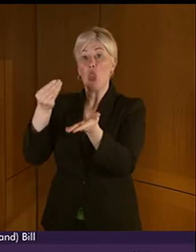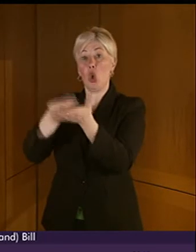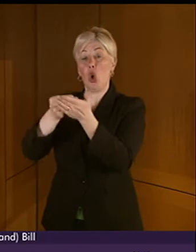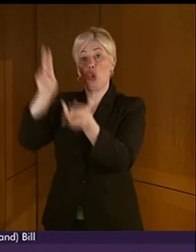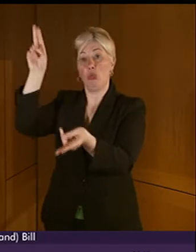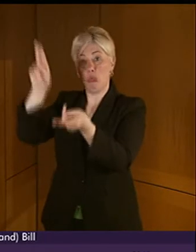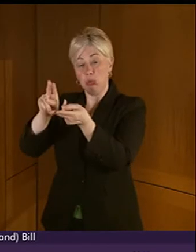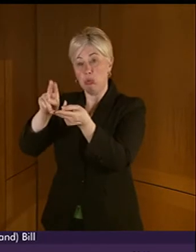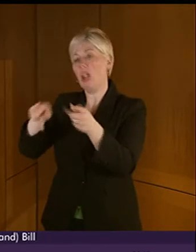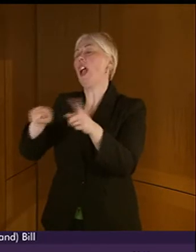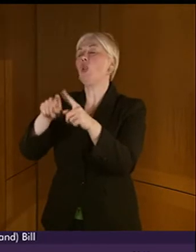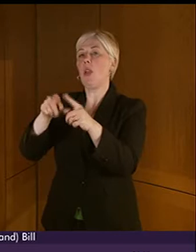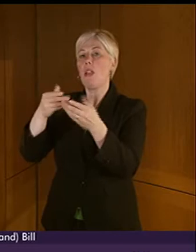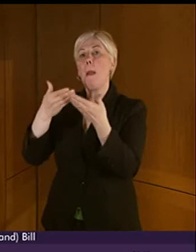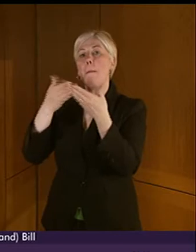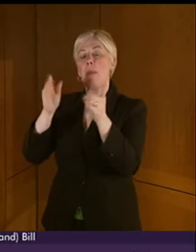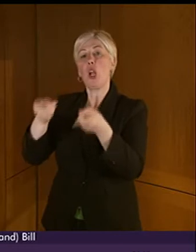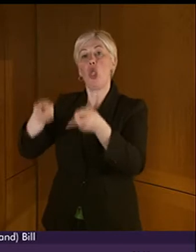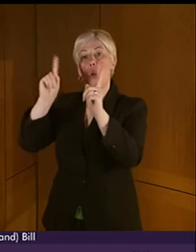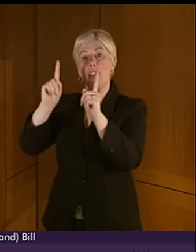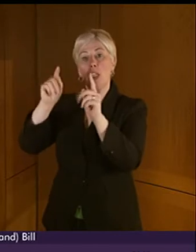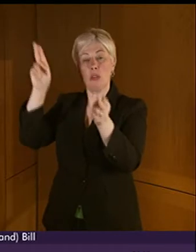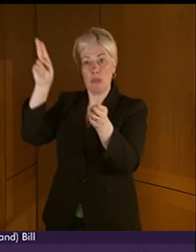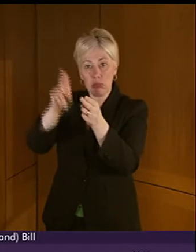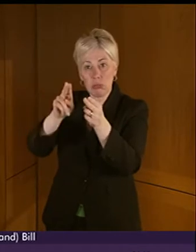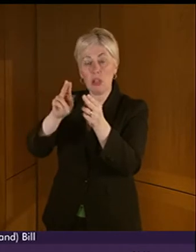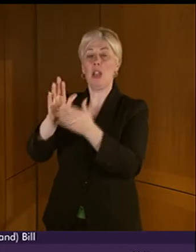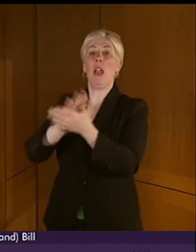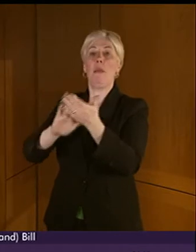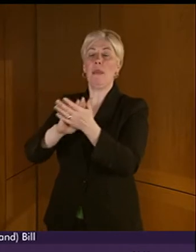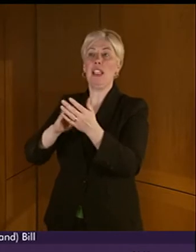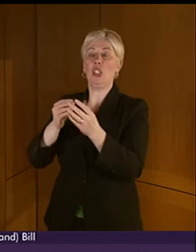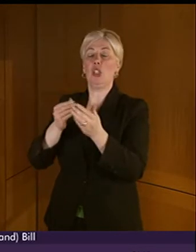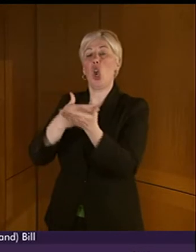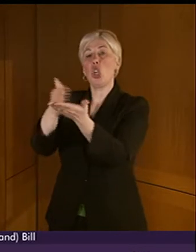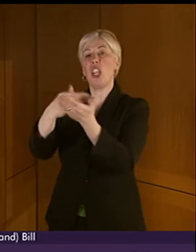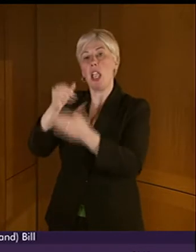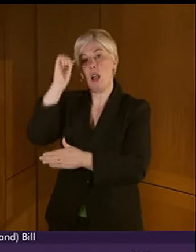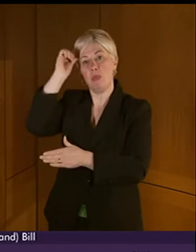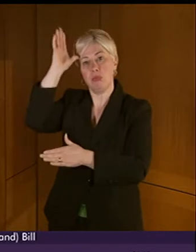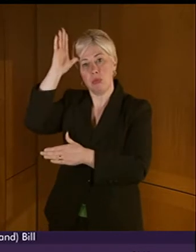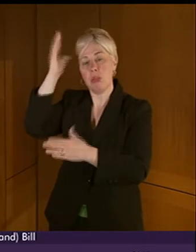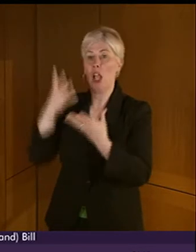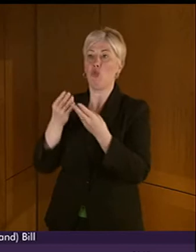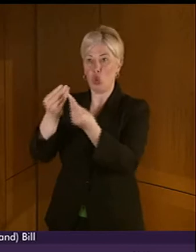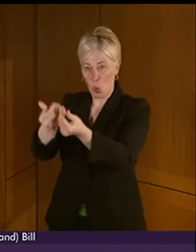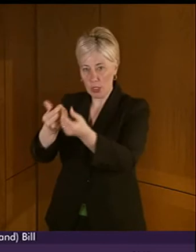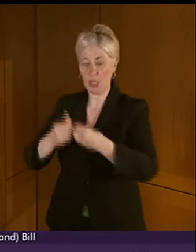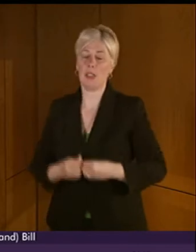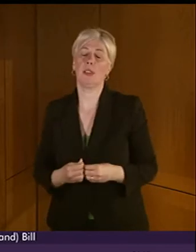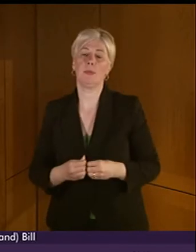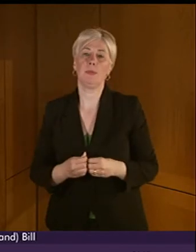authorities and create the possibility for more shared expertise and resources. The financial issue is